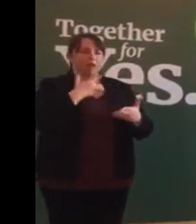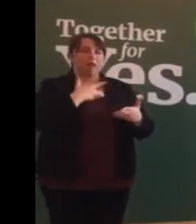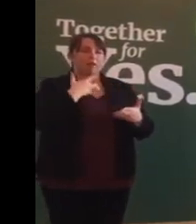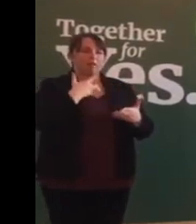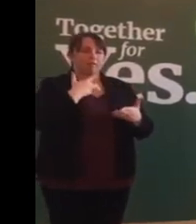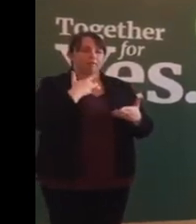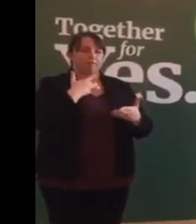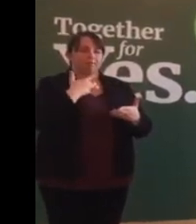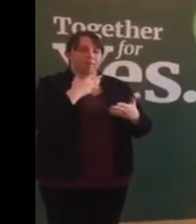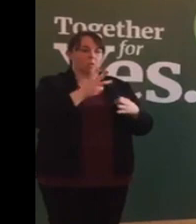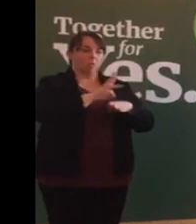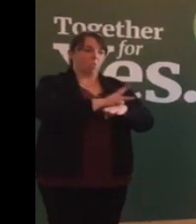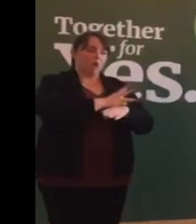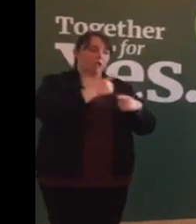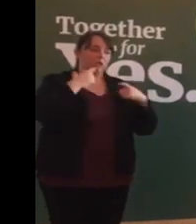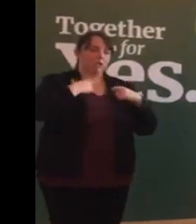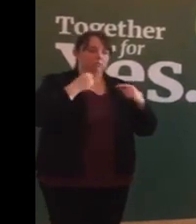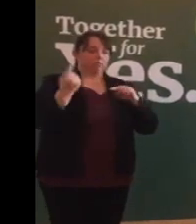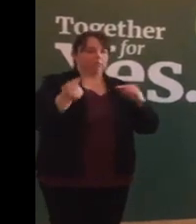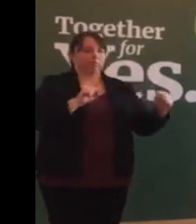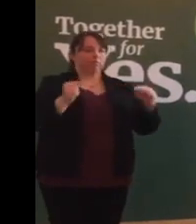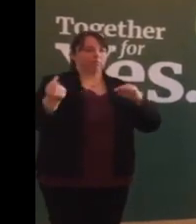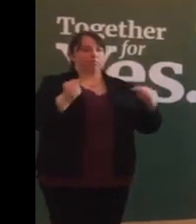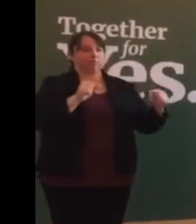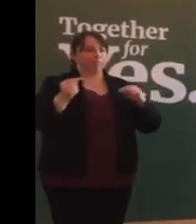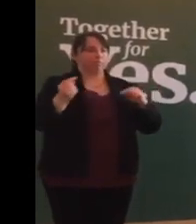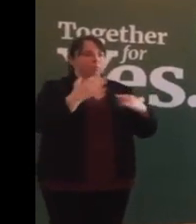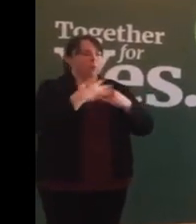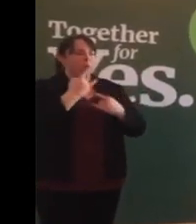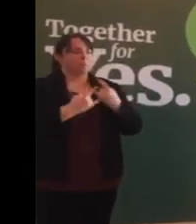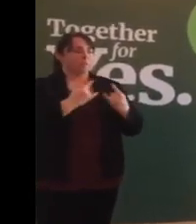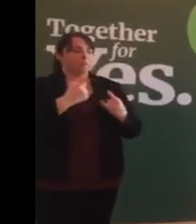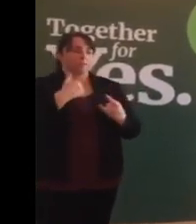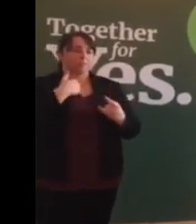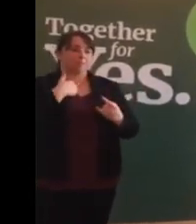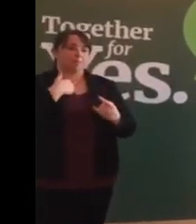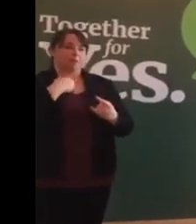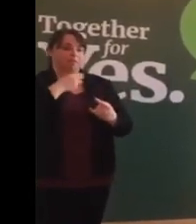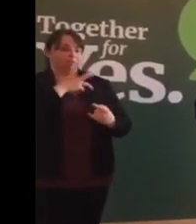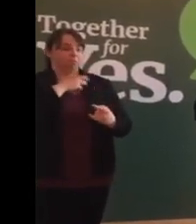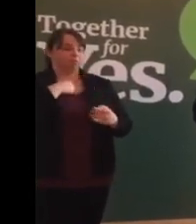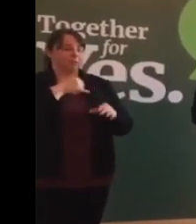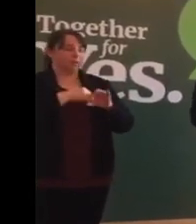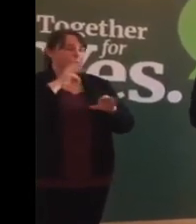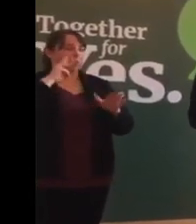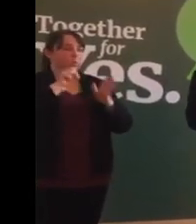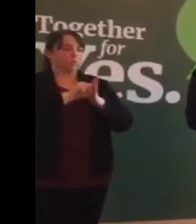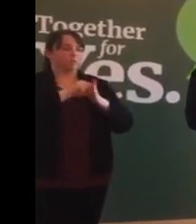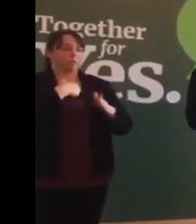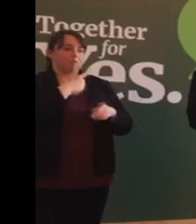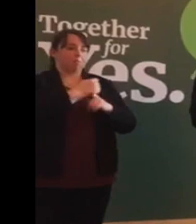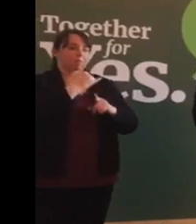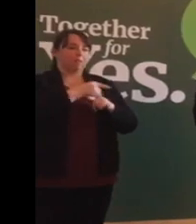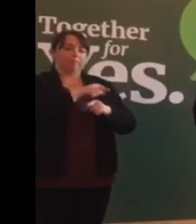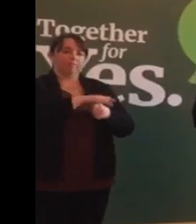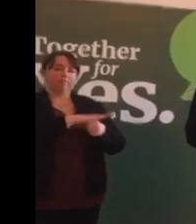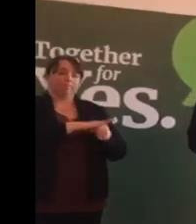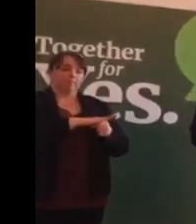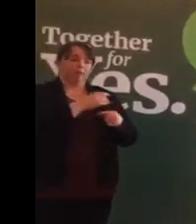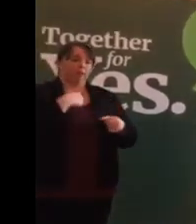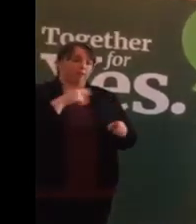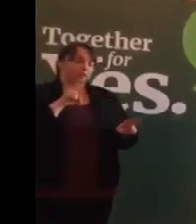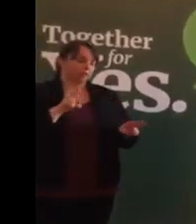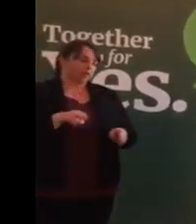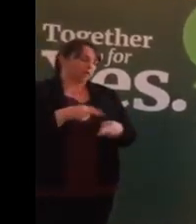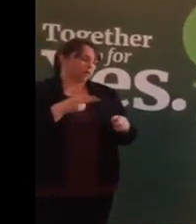debated and argued what should happen. I was a medical witness in the case. And I cannot tell you